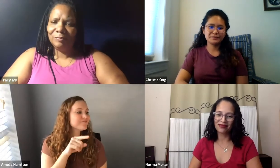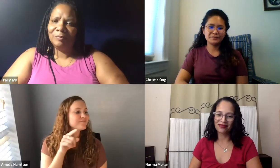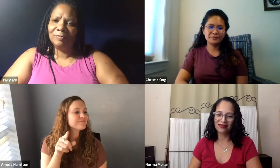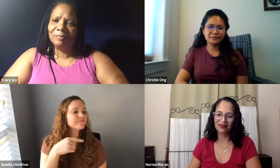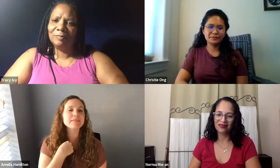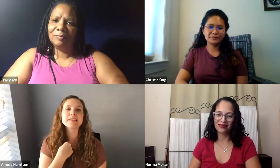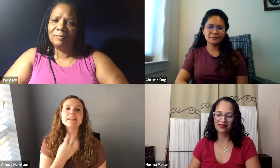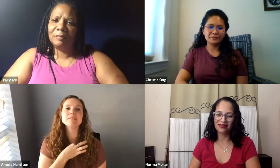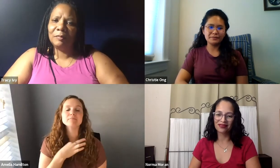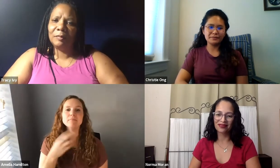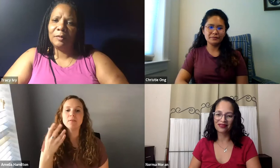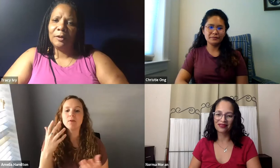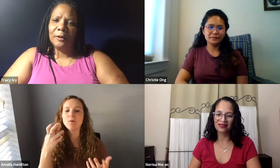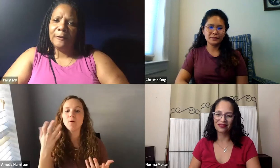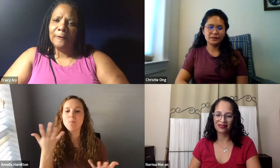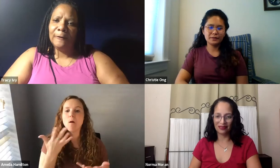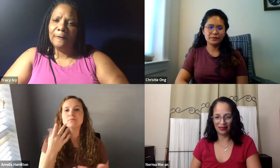ourselves as well. Great. Thank you.